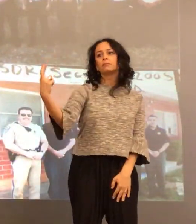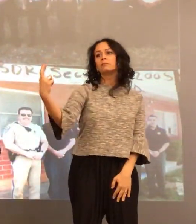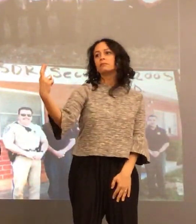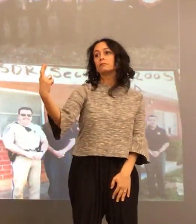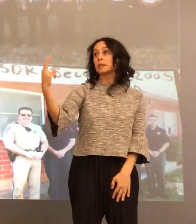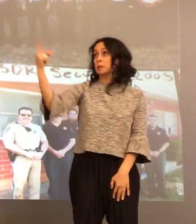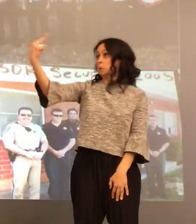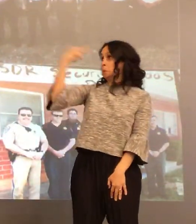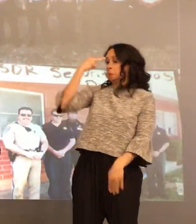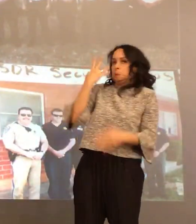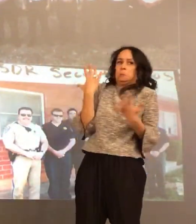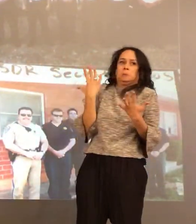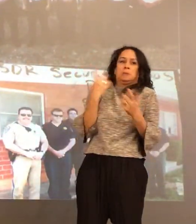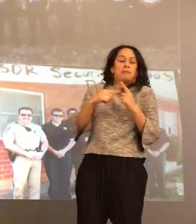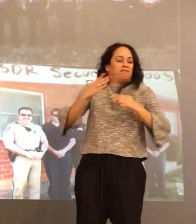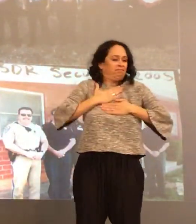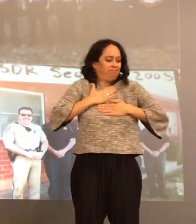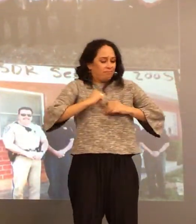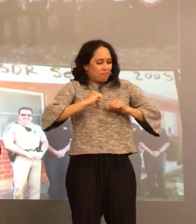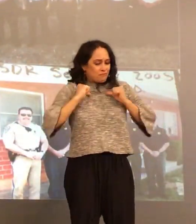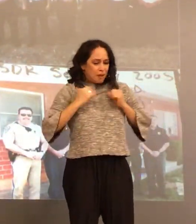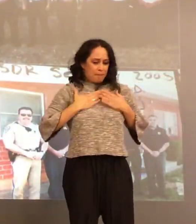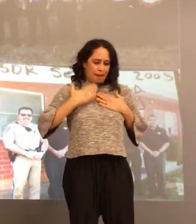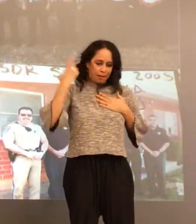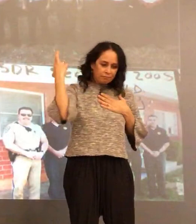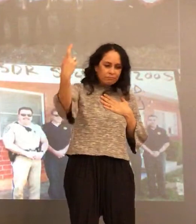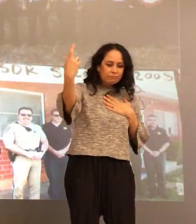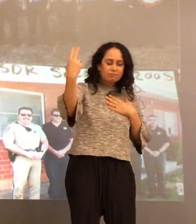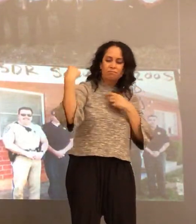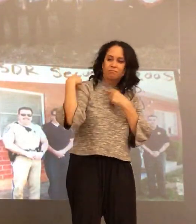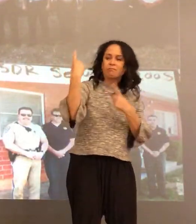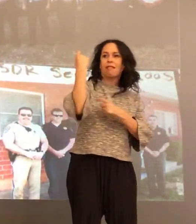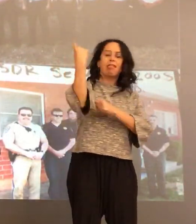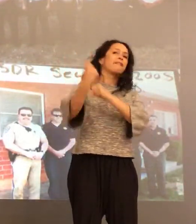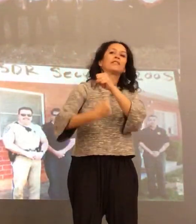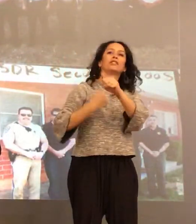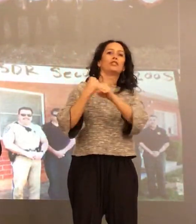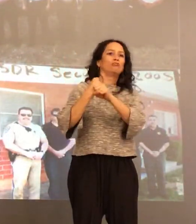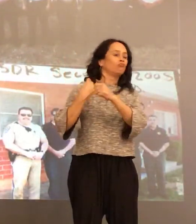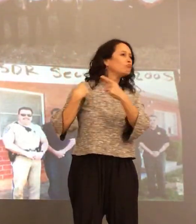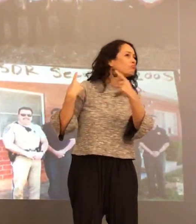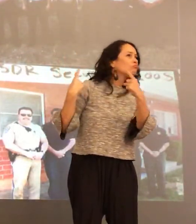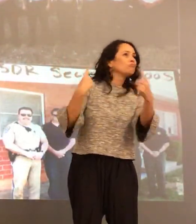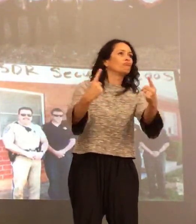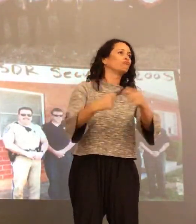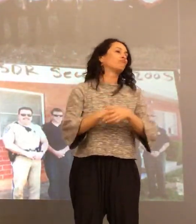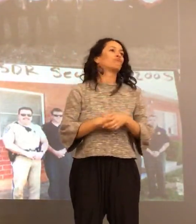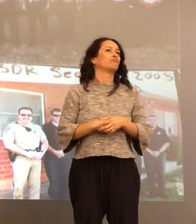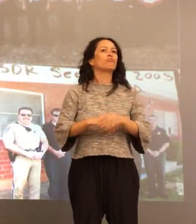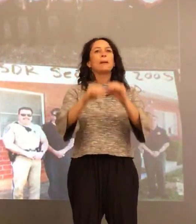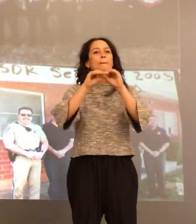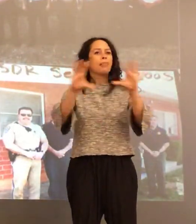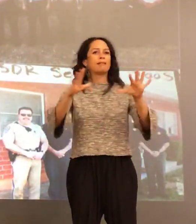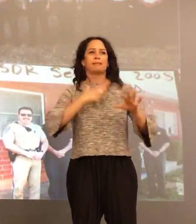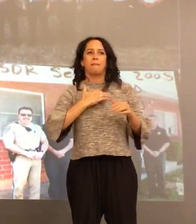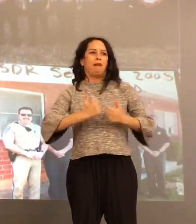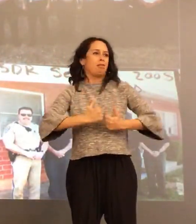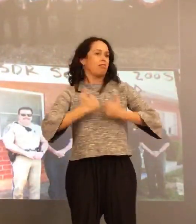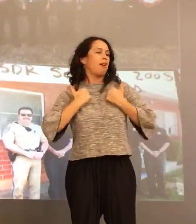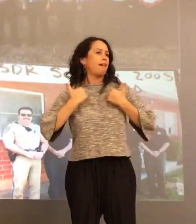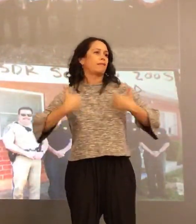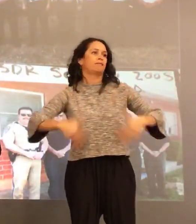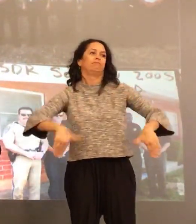he felt about me, but I'm proud to call him my best friend for the last 11 years that I knew him. He was a blessing in my life. And